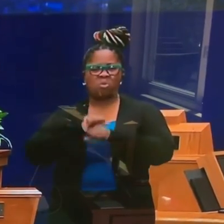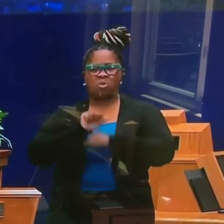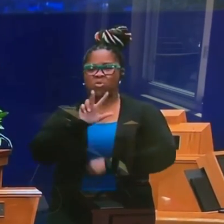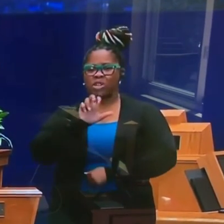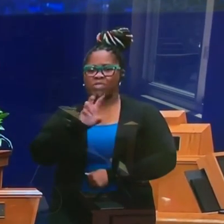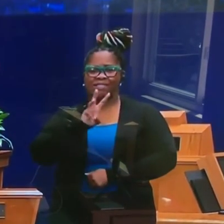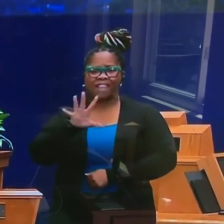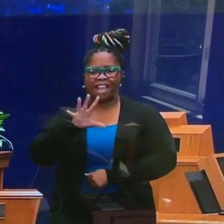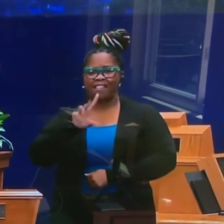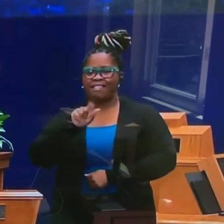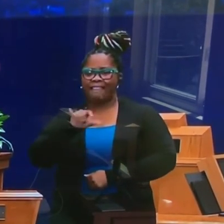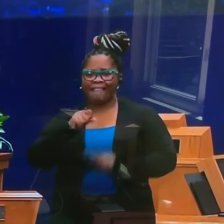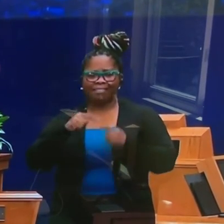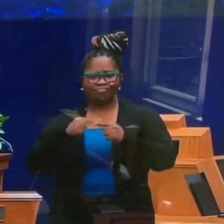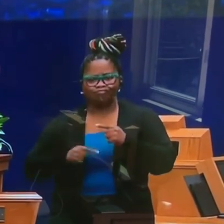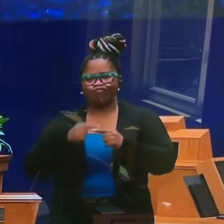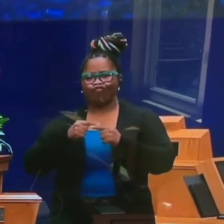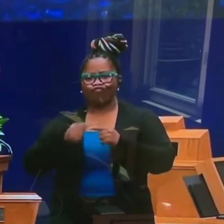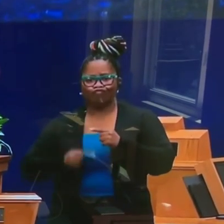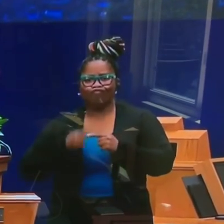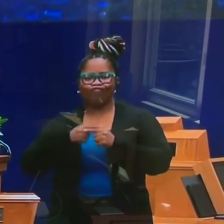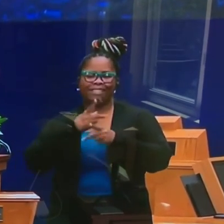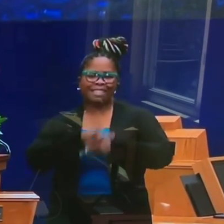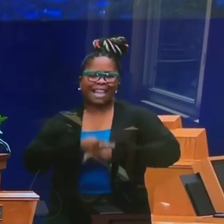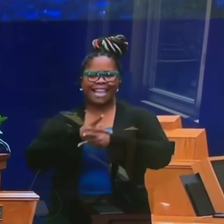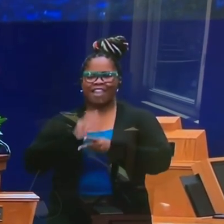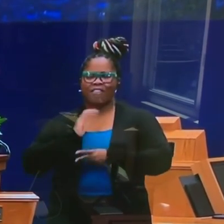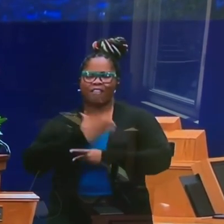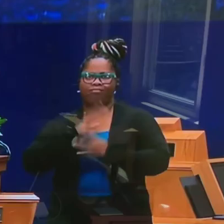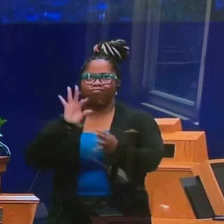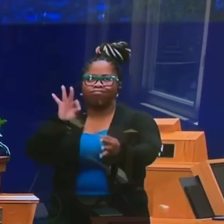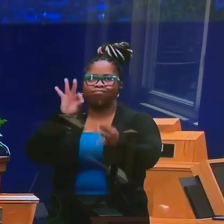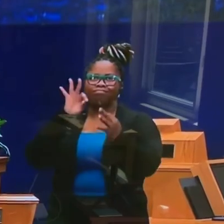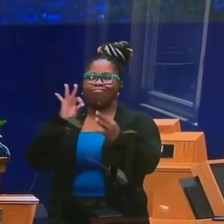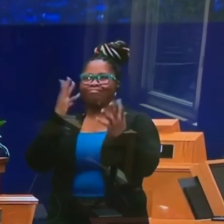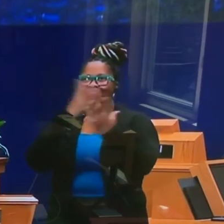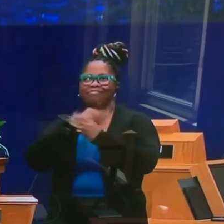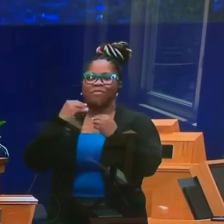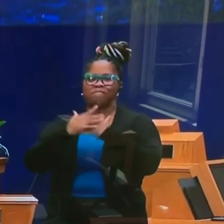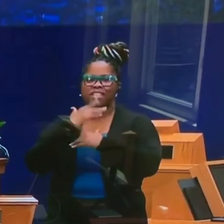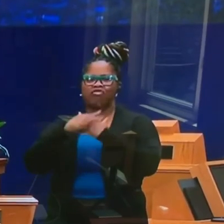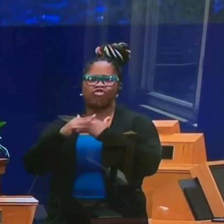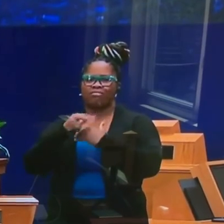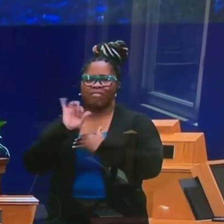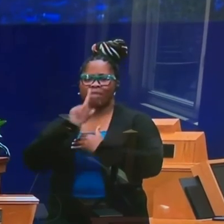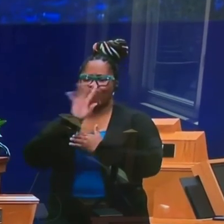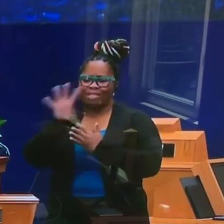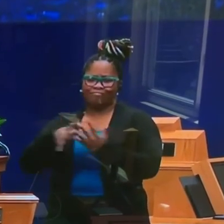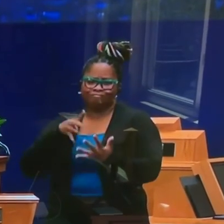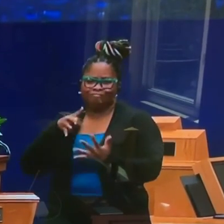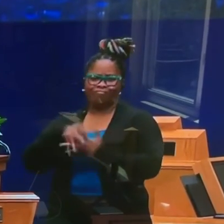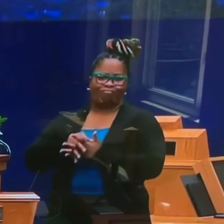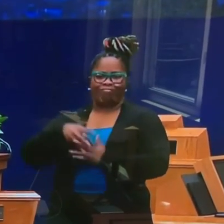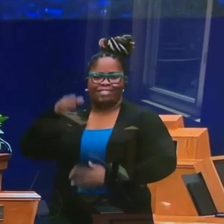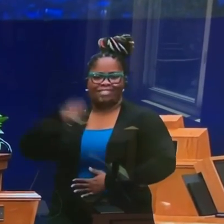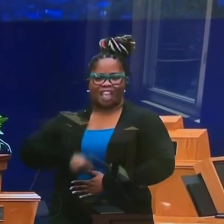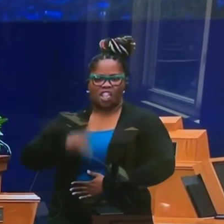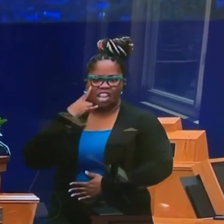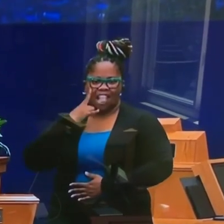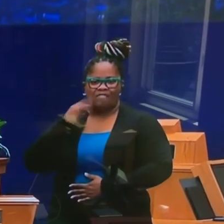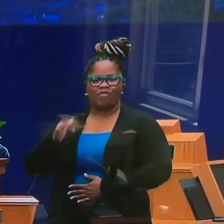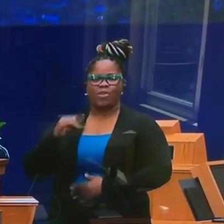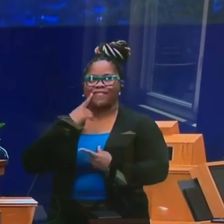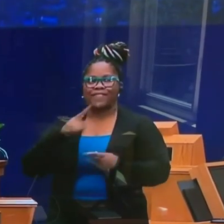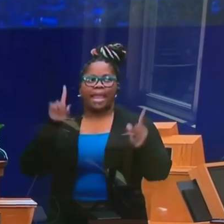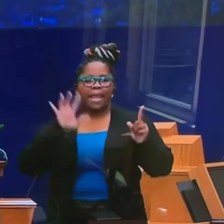to care for our iconic beaches, which are an indelible part of the fabric of Southern California and known throughout the